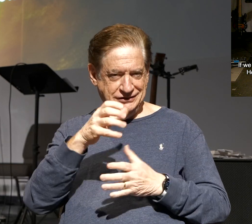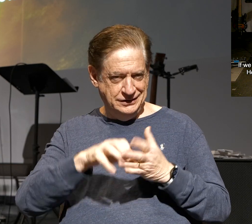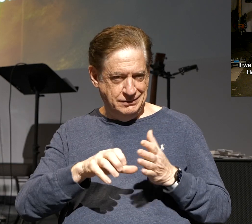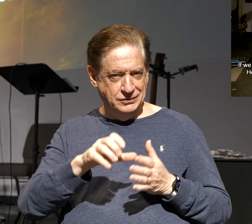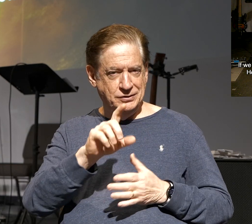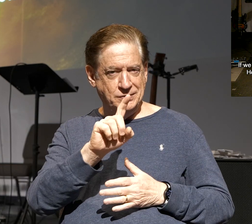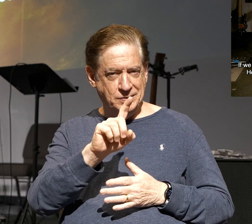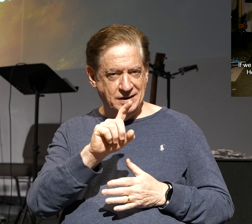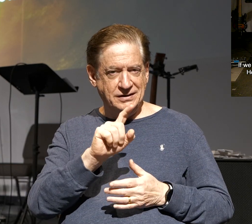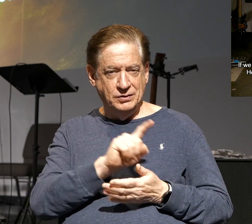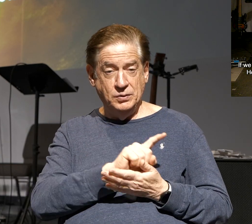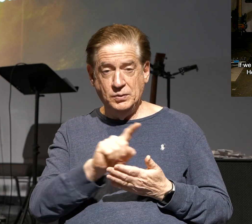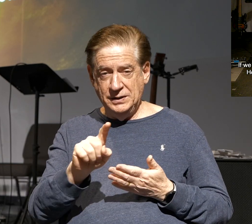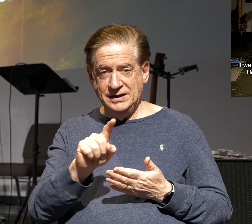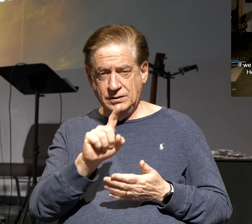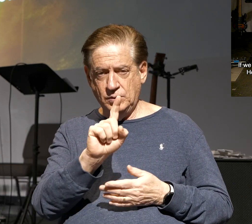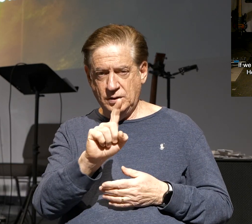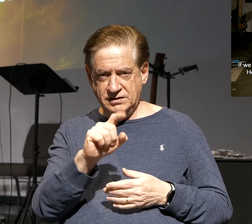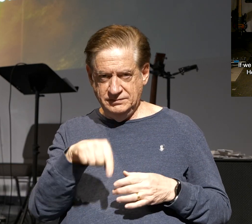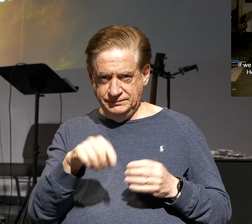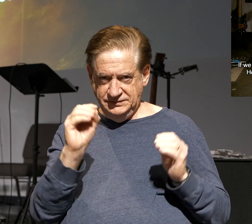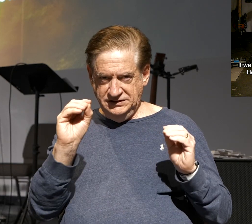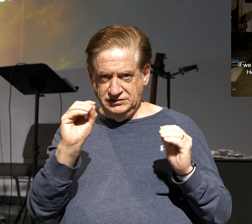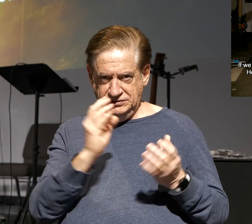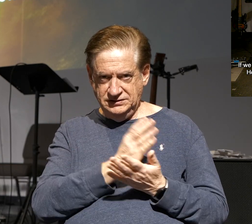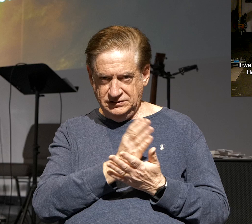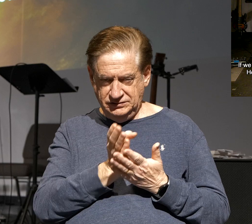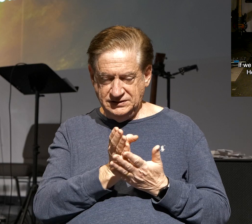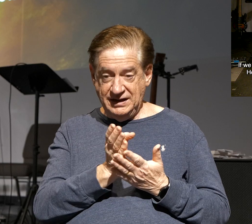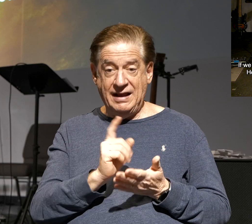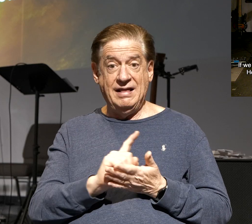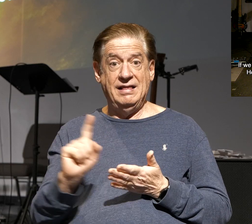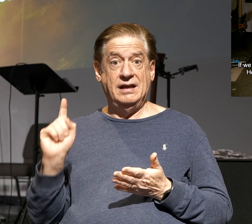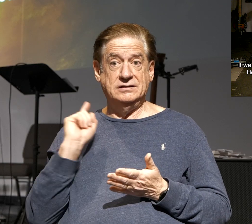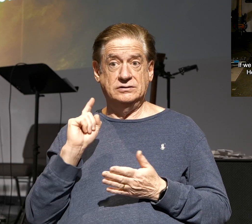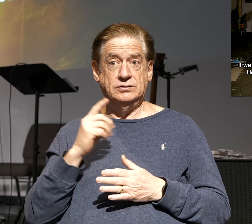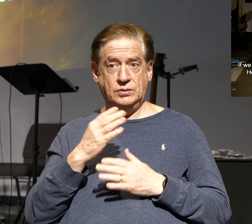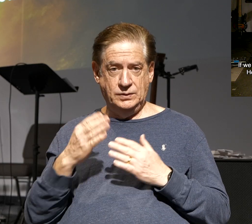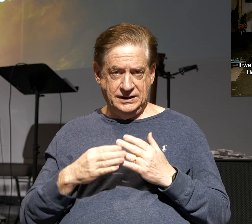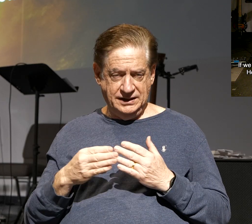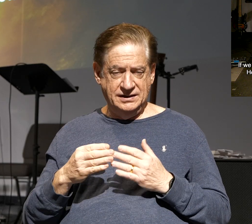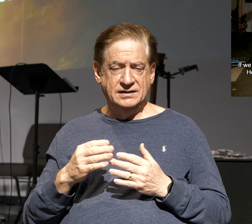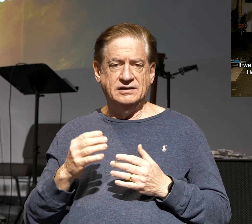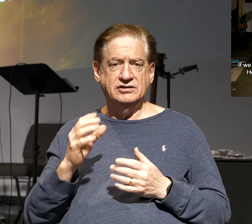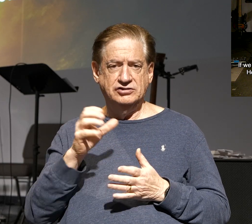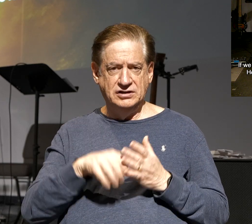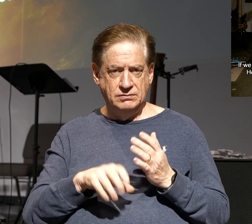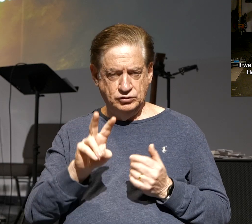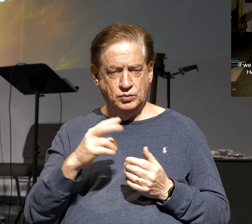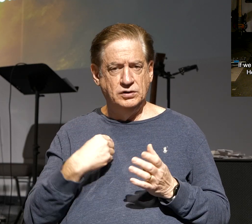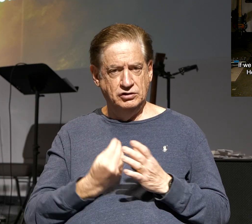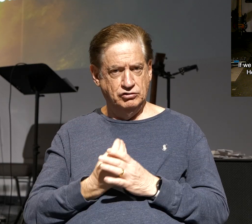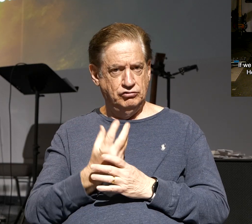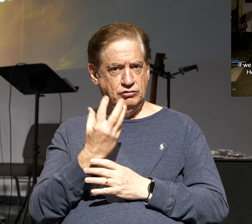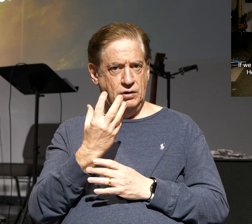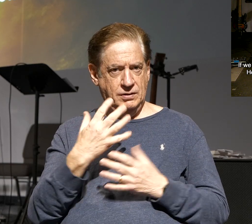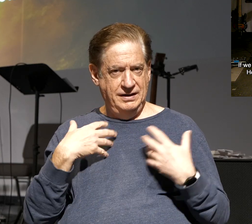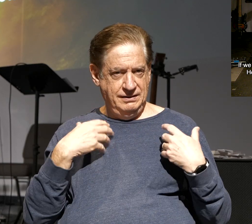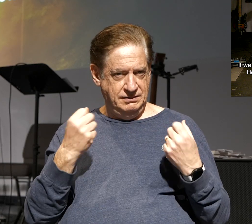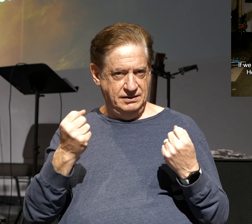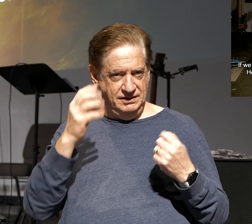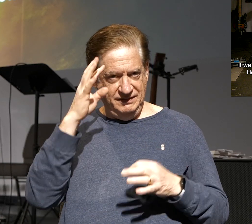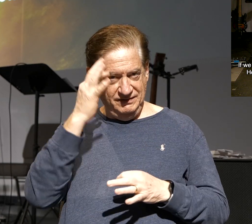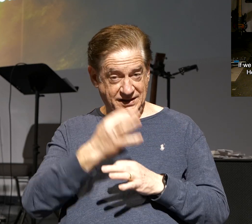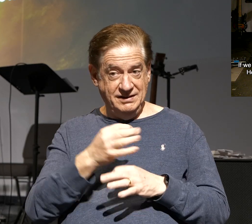week 1 of this teaching series, with healthy leaders. That was last week in chapter 2, so that we can grow a healthy faith. That's